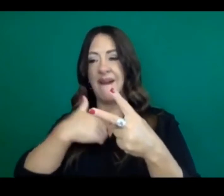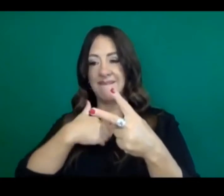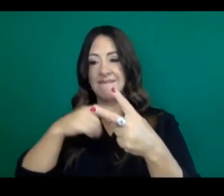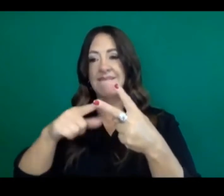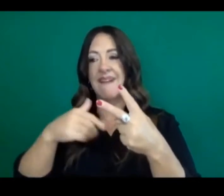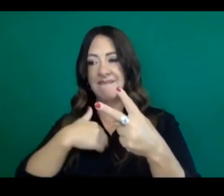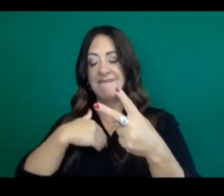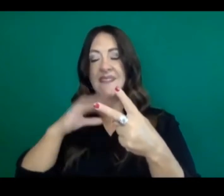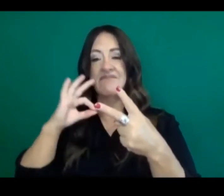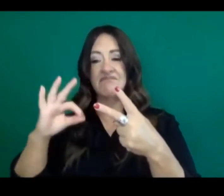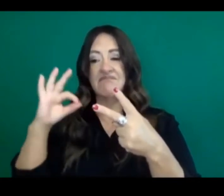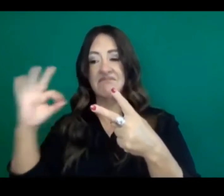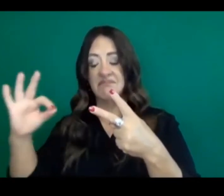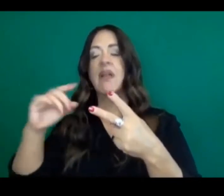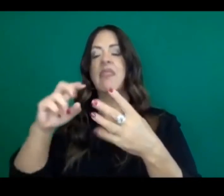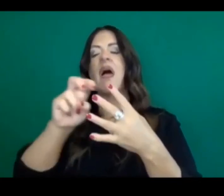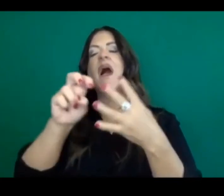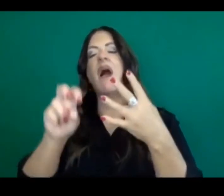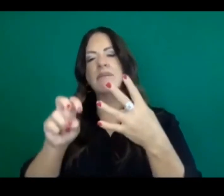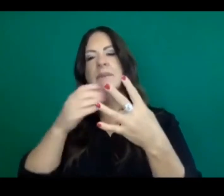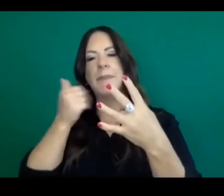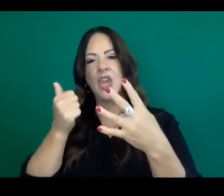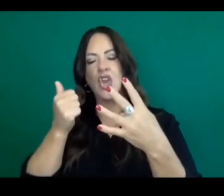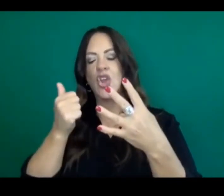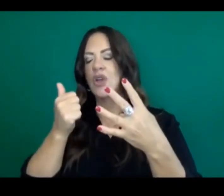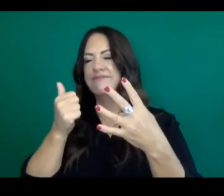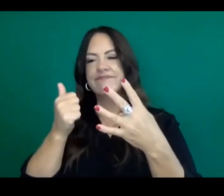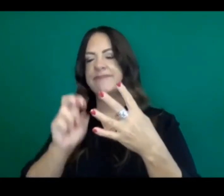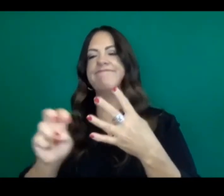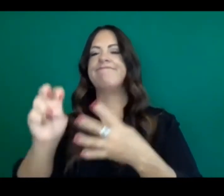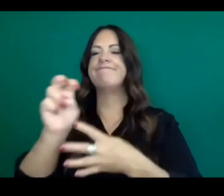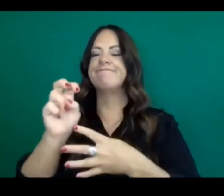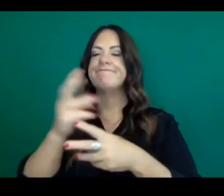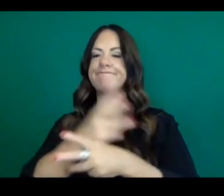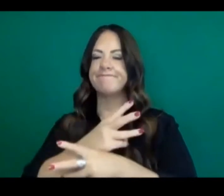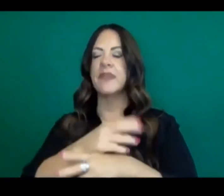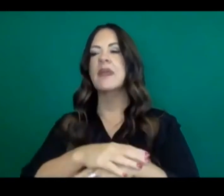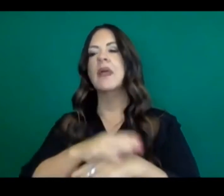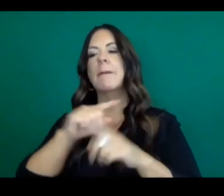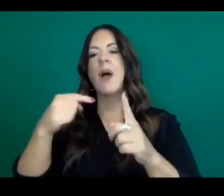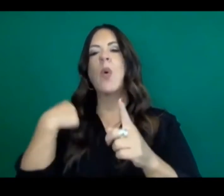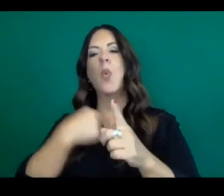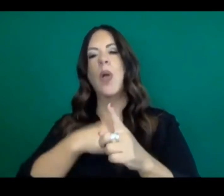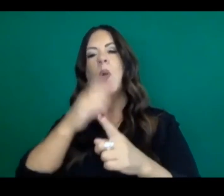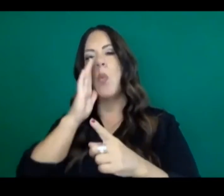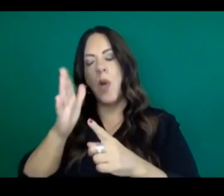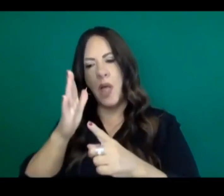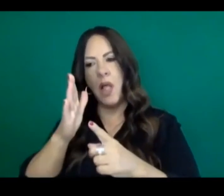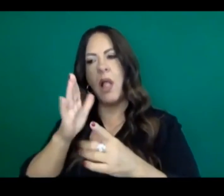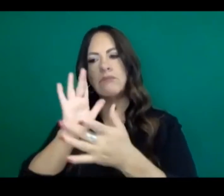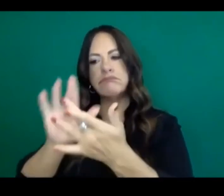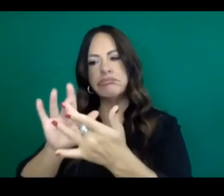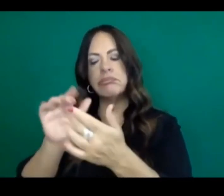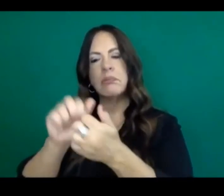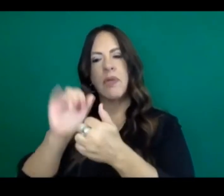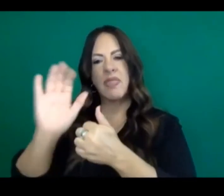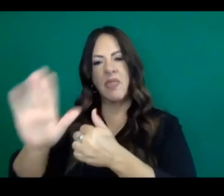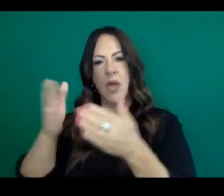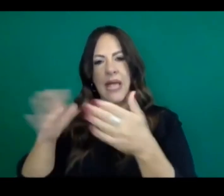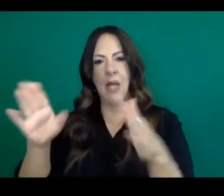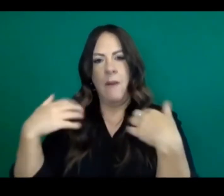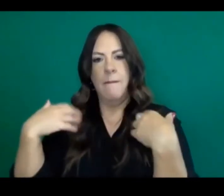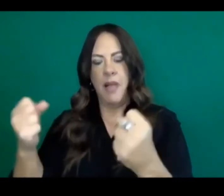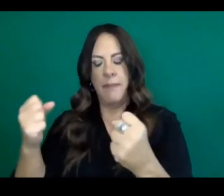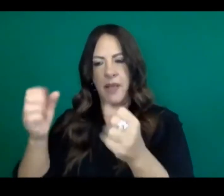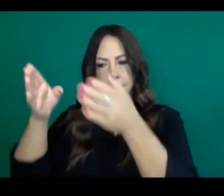consecutive weeks, that will lead us into a dialogue with the county public health leaders, other civic leaders